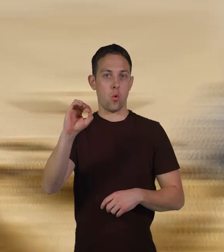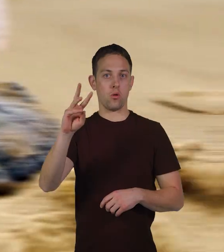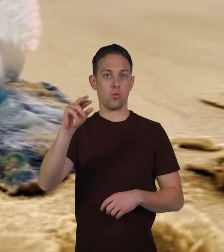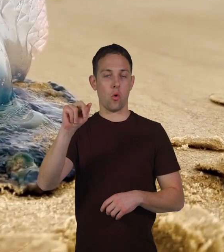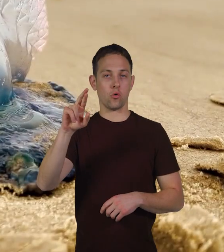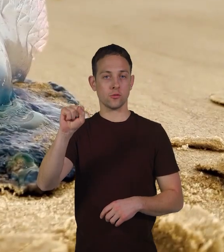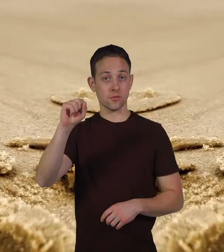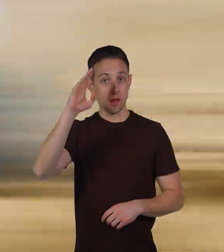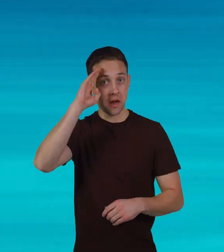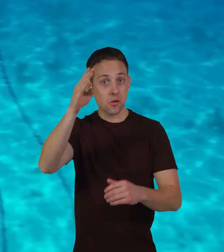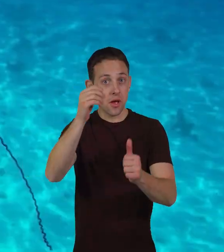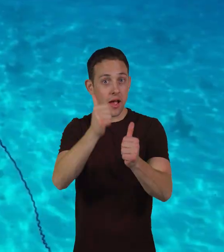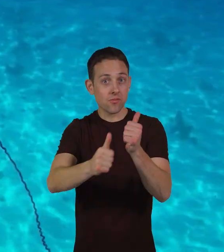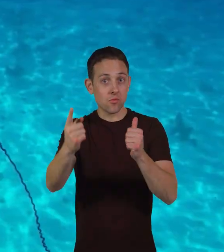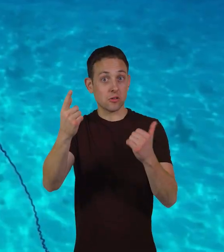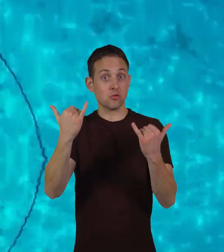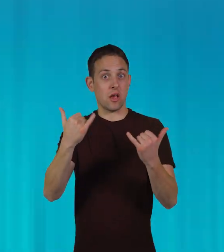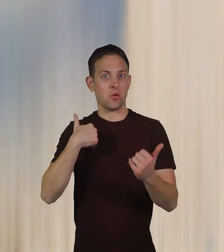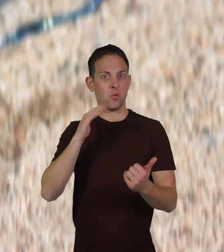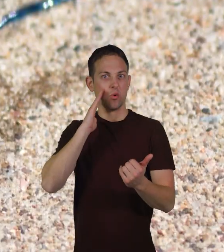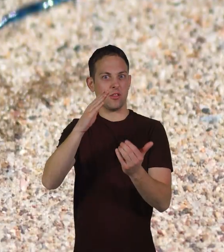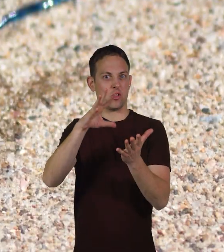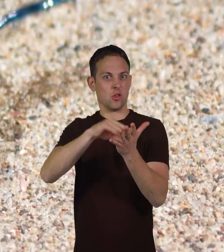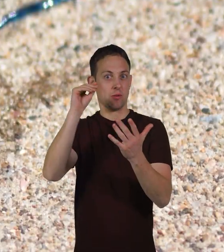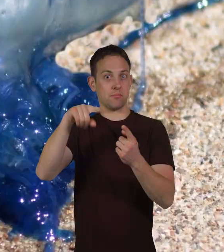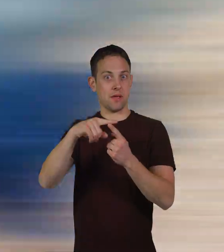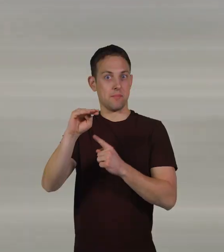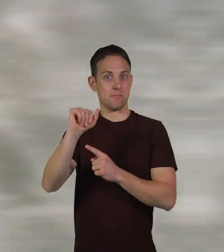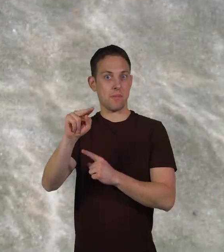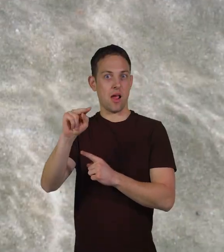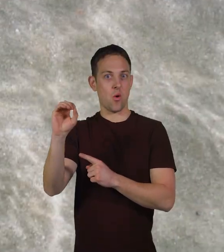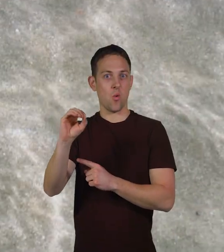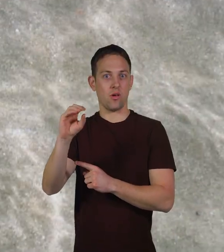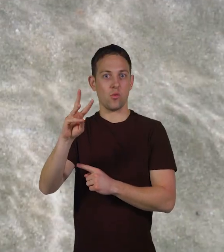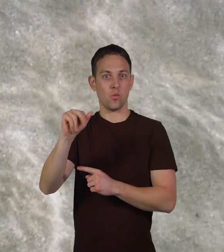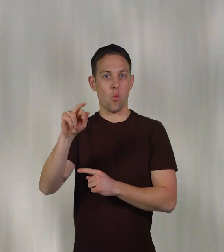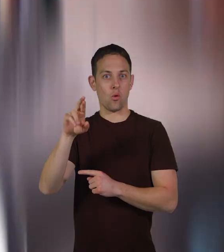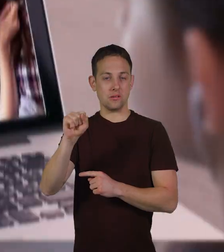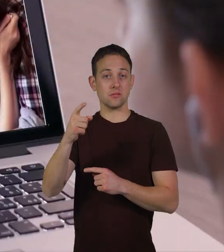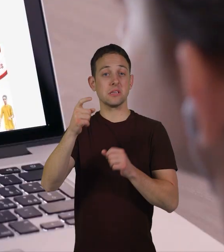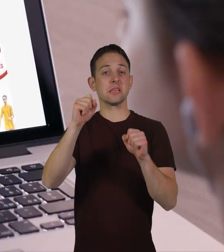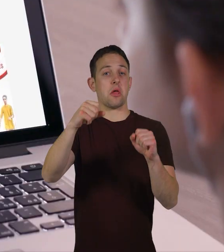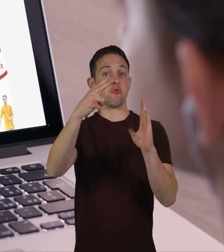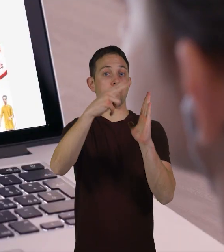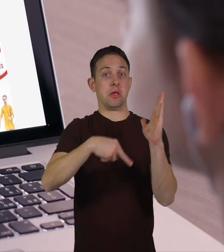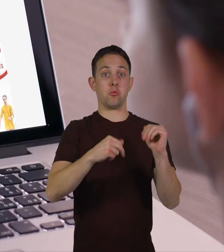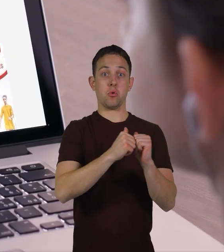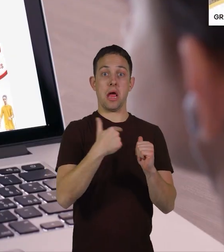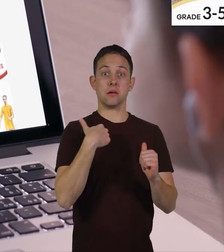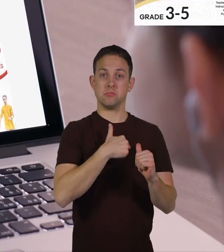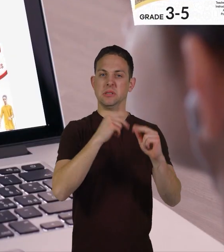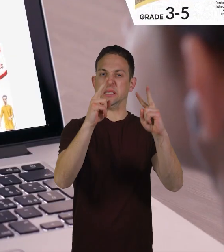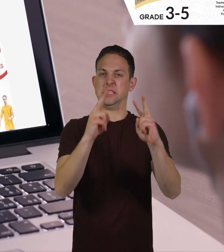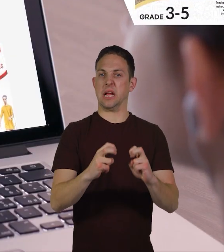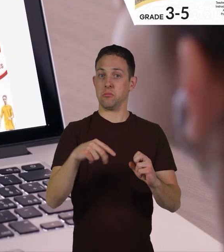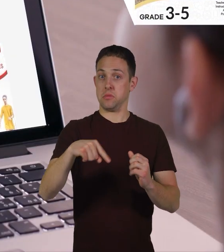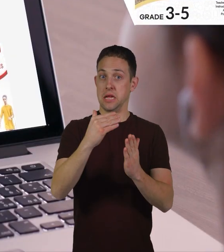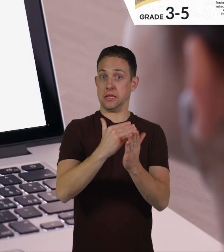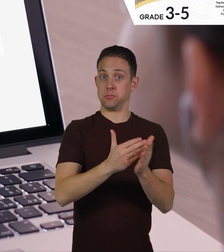Hello everyone! Today we are going to learn about manowars. You can read along with us by downloading the lesson plan from